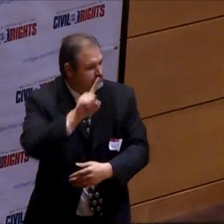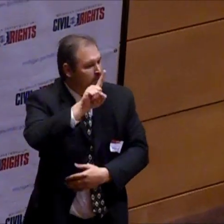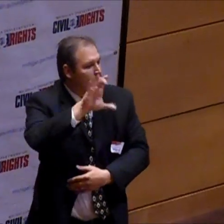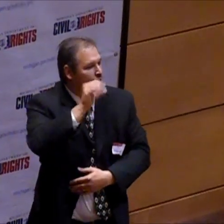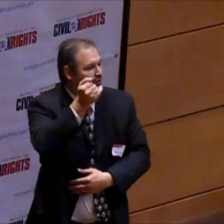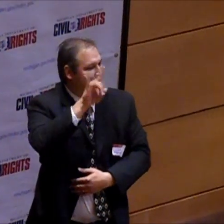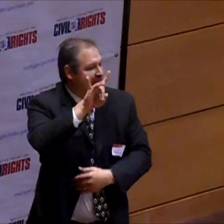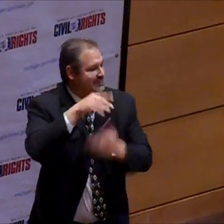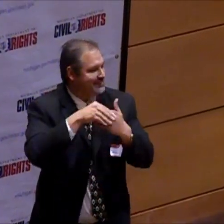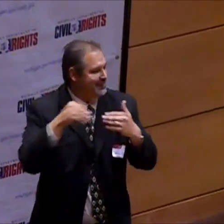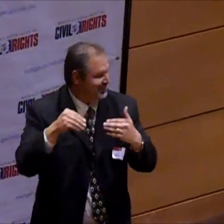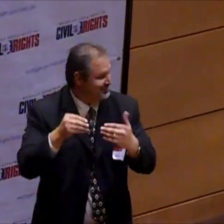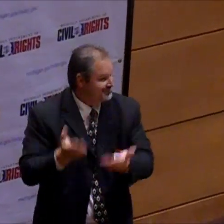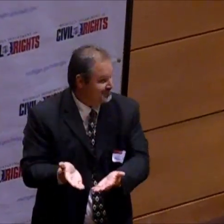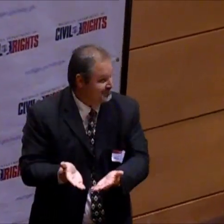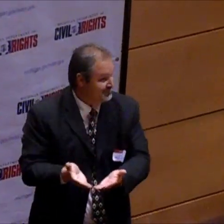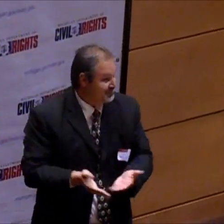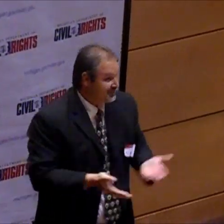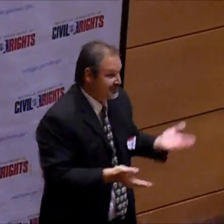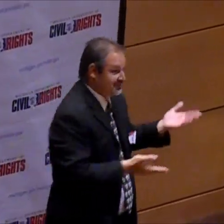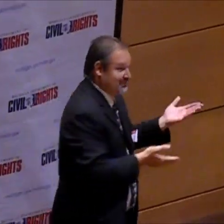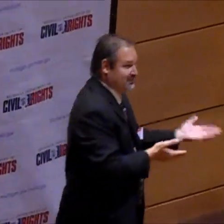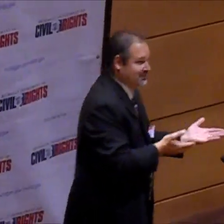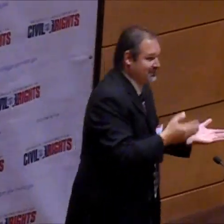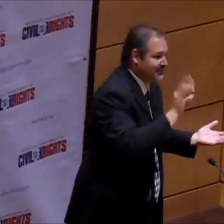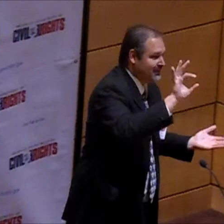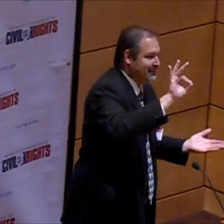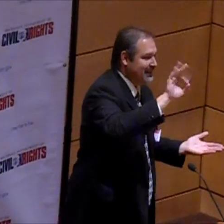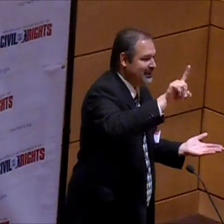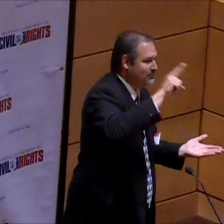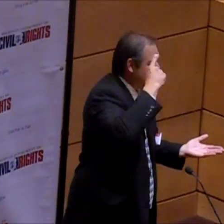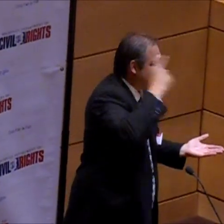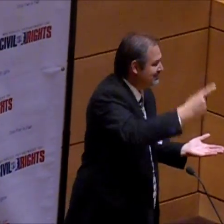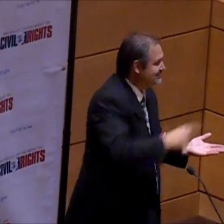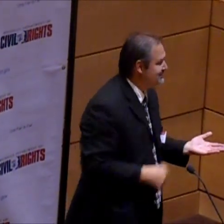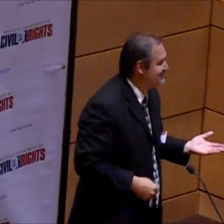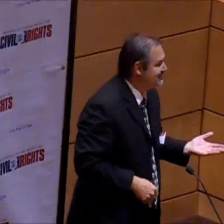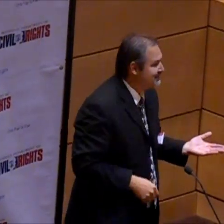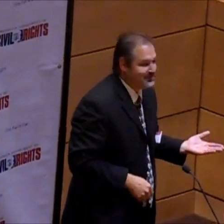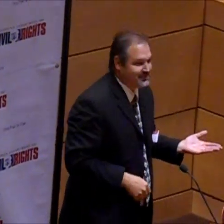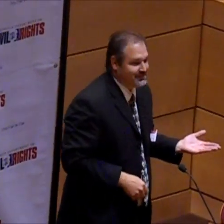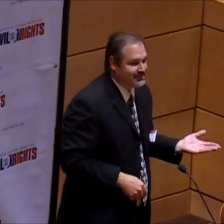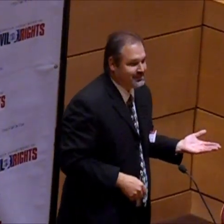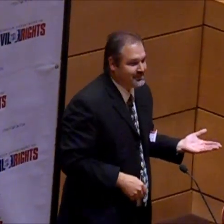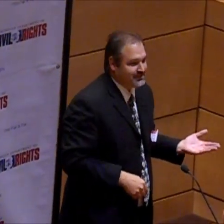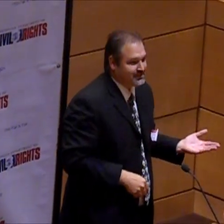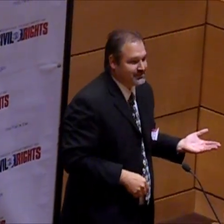is $118 for the blind community. And $0.191 for the deaf community.